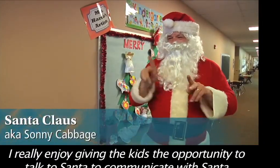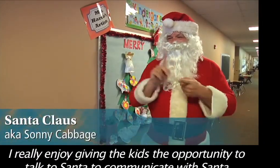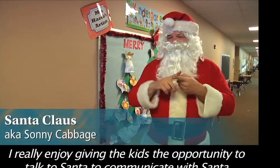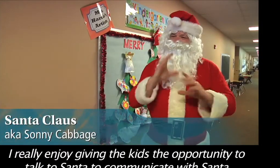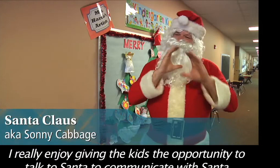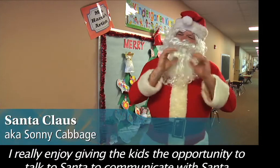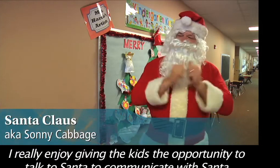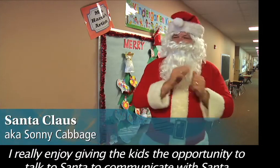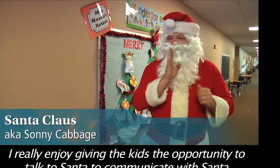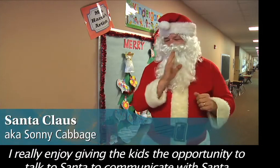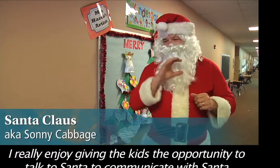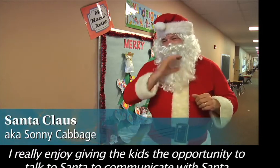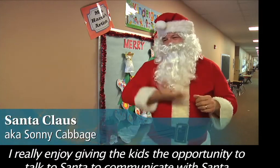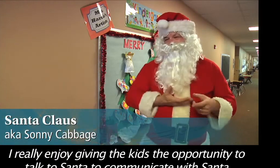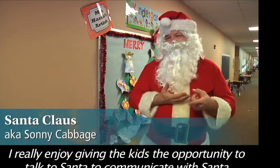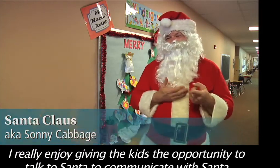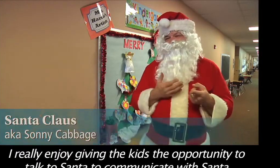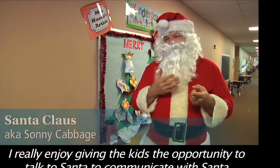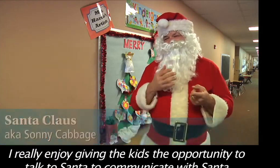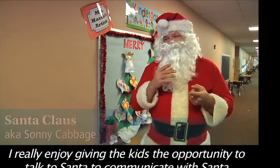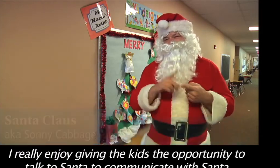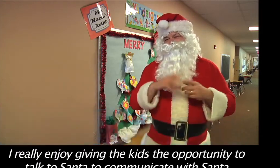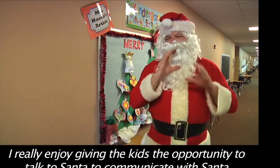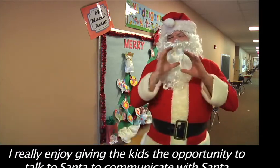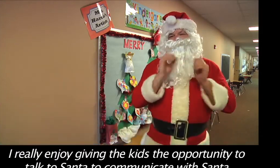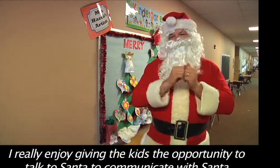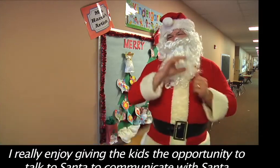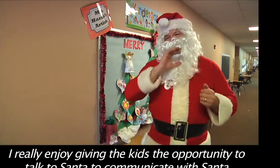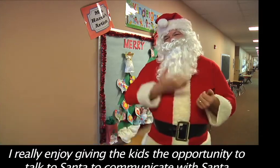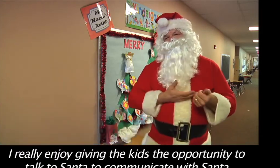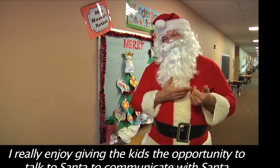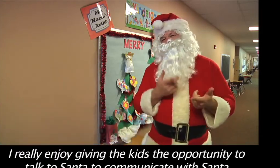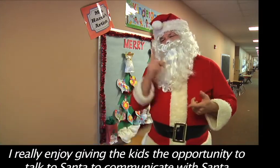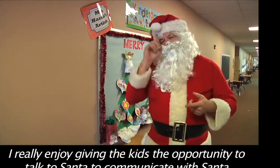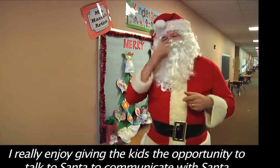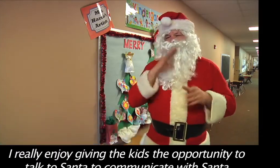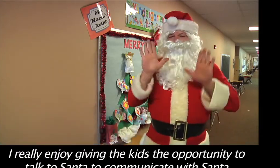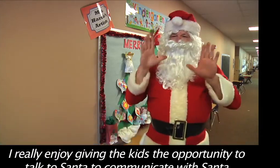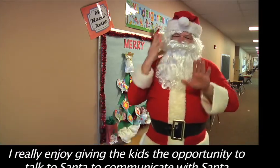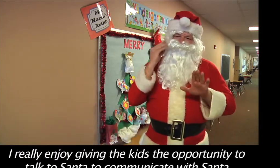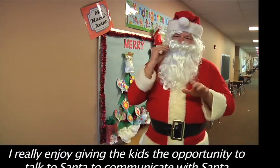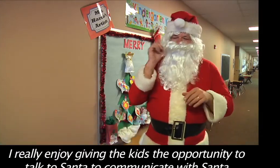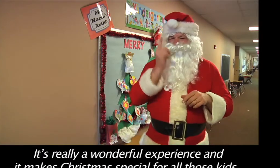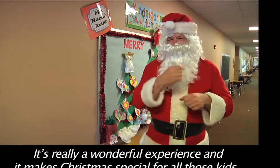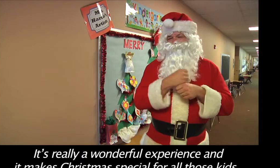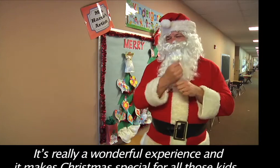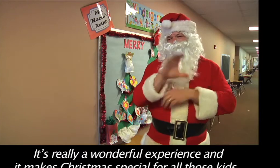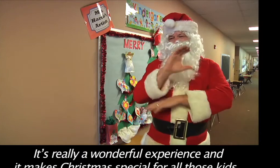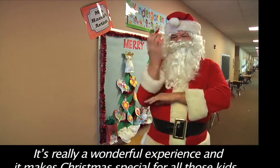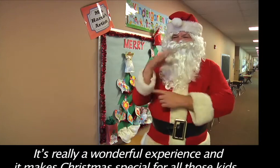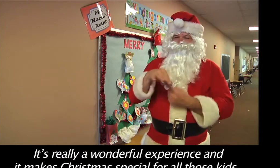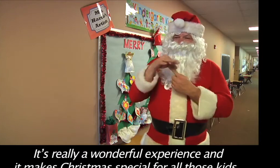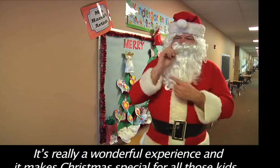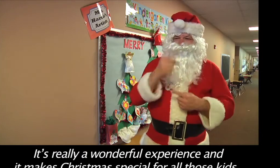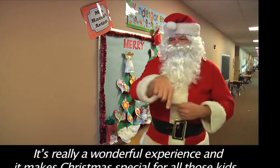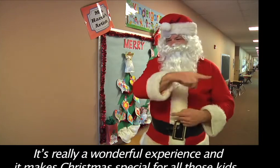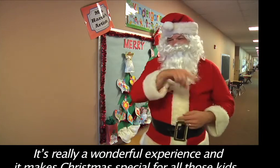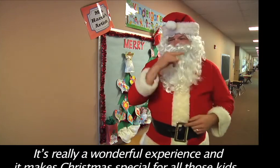really enjoy giving the kids the opportunity to talk to Santa and be able to communicate with Santa. It's really a wonderful experience and it makes